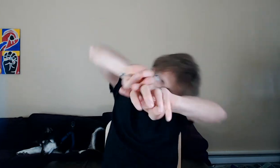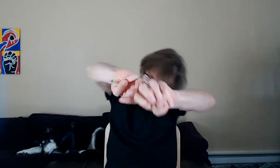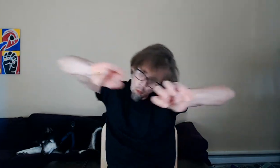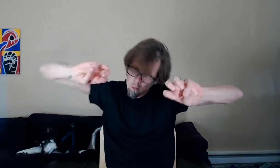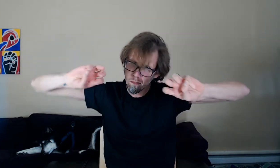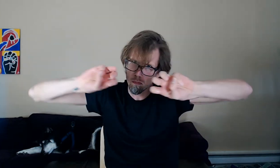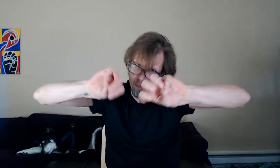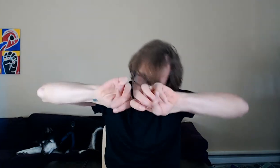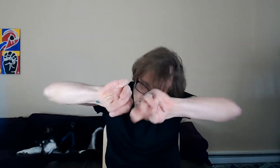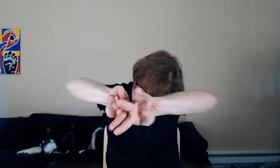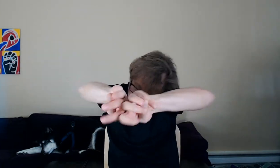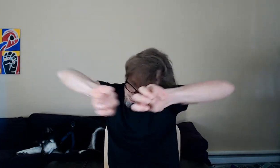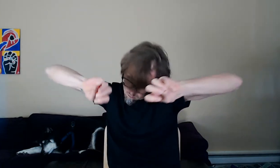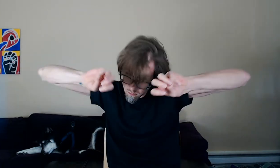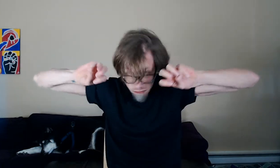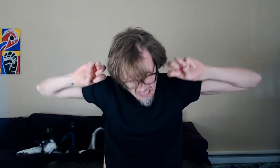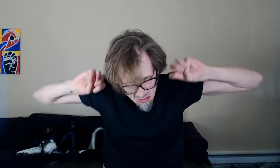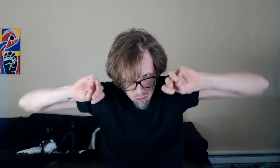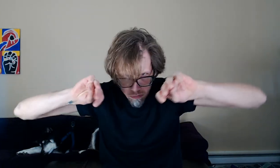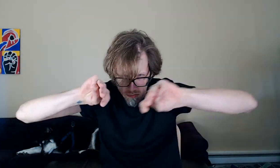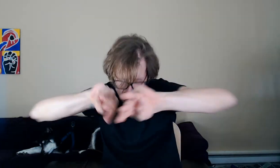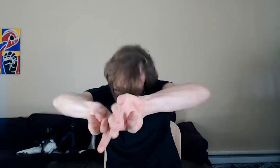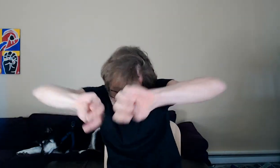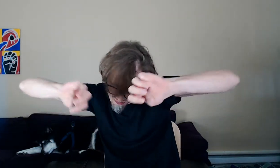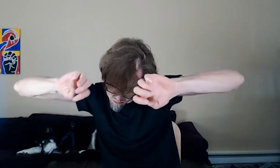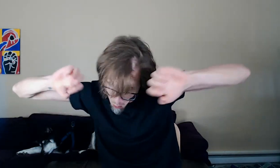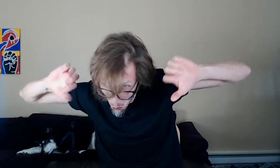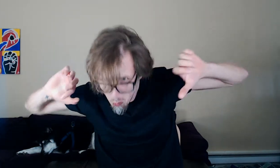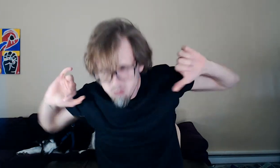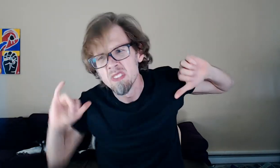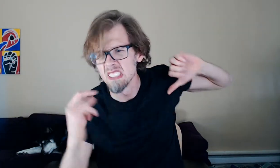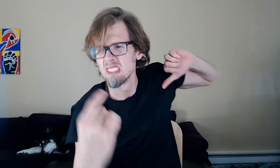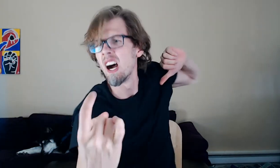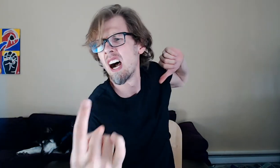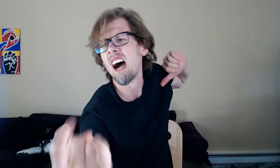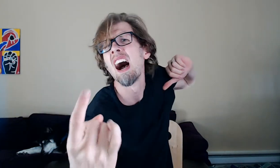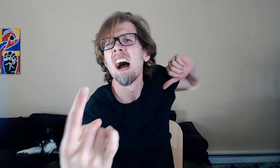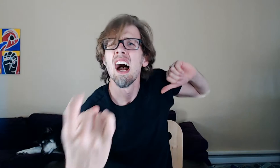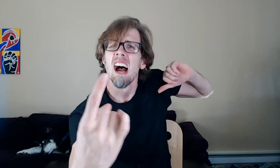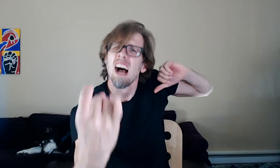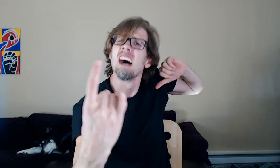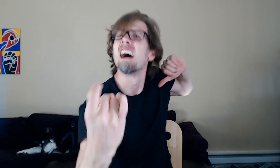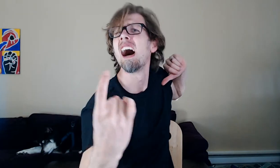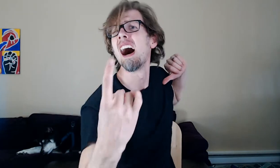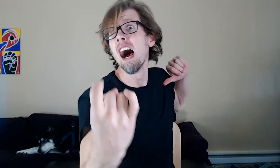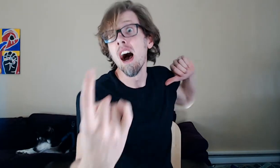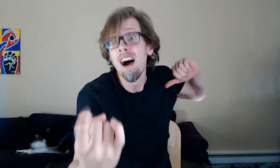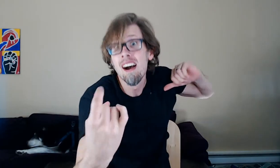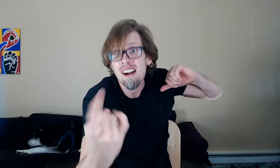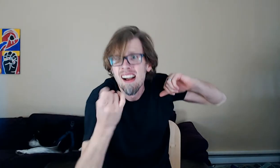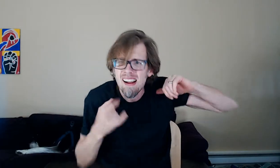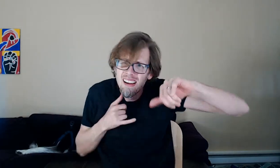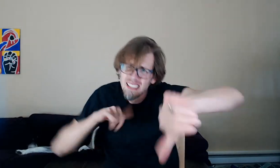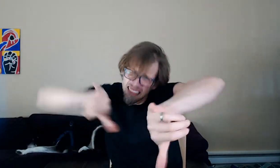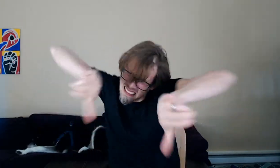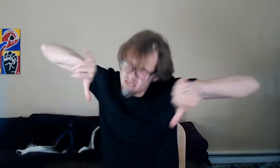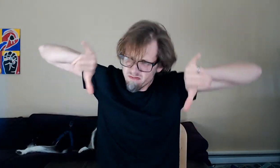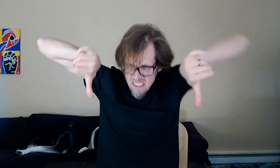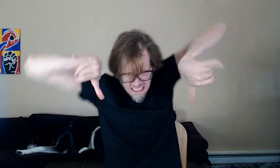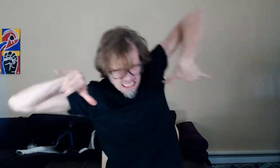into this room, into that, to kind of equalize the temperature a little bit. So I've got the rest of the insulation up. This gap right here is going to be our access door to